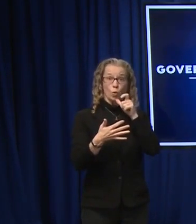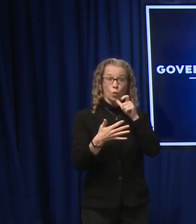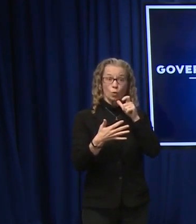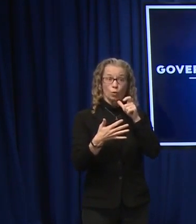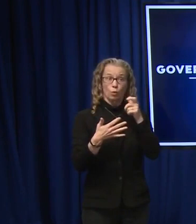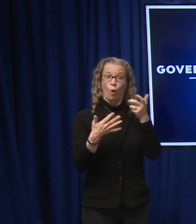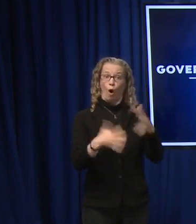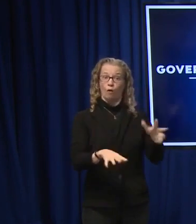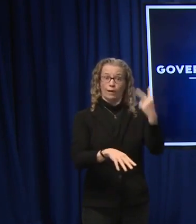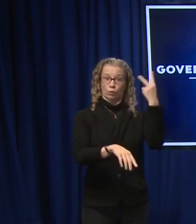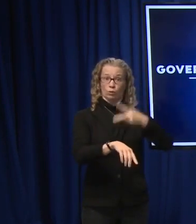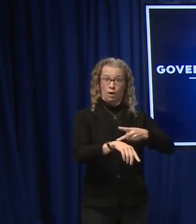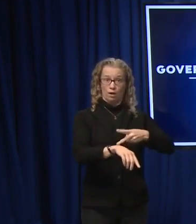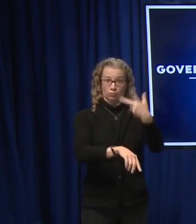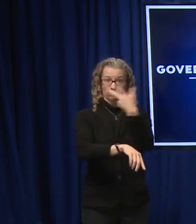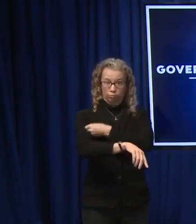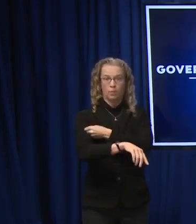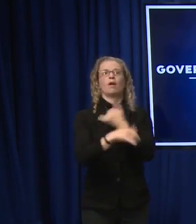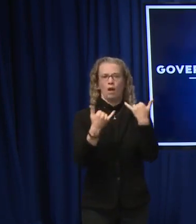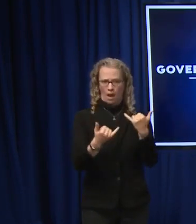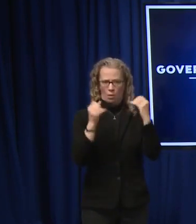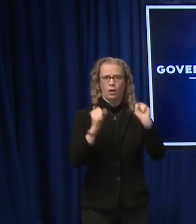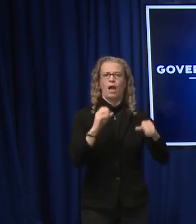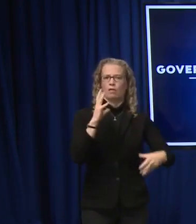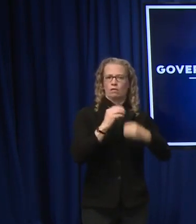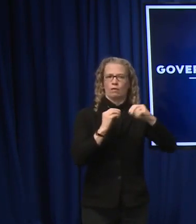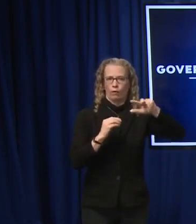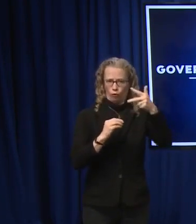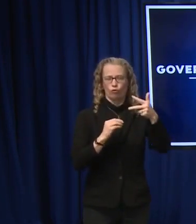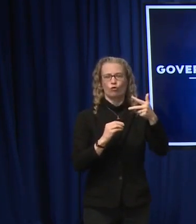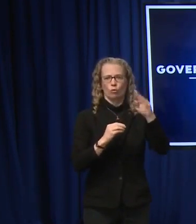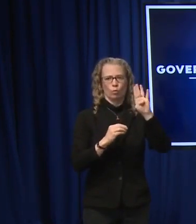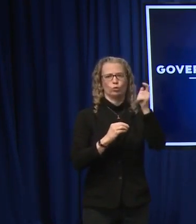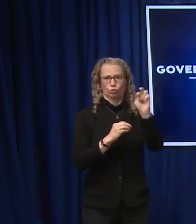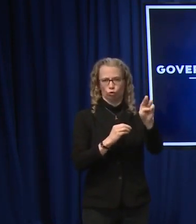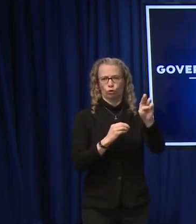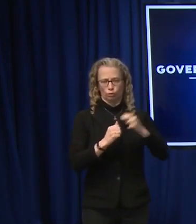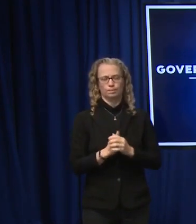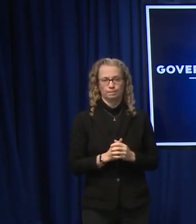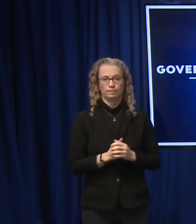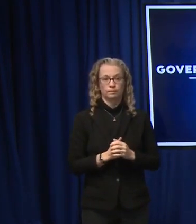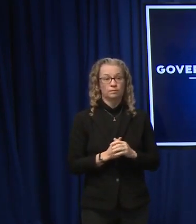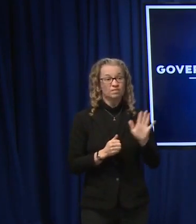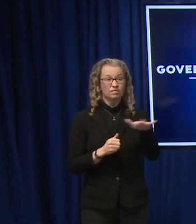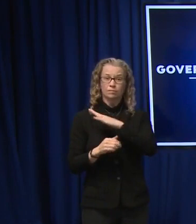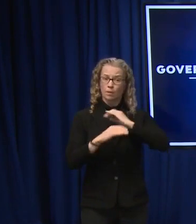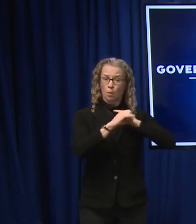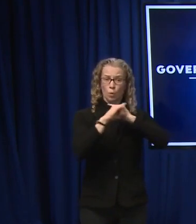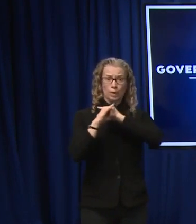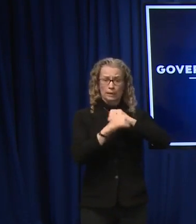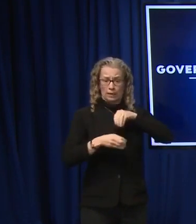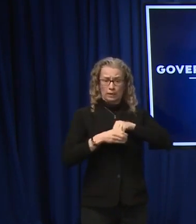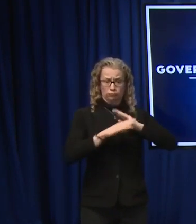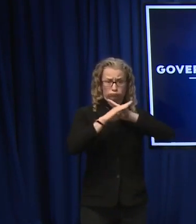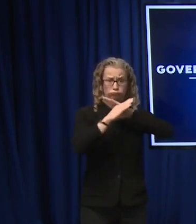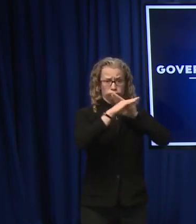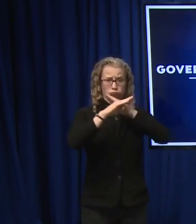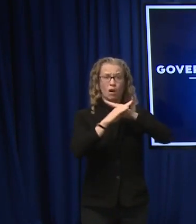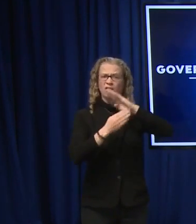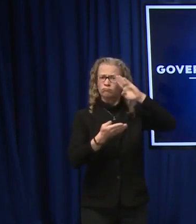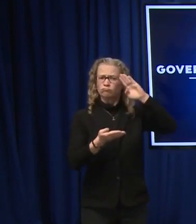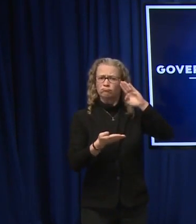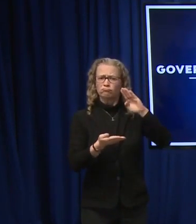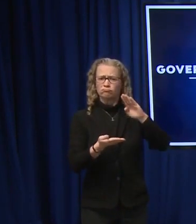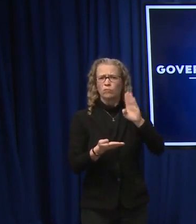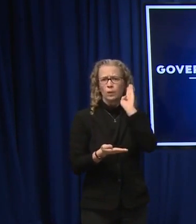or all those who are fully vaccinated are now eligible for booster doses. Immunities with the COVID vaccine, it wanes, it